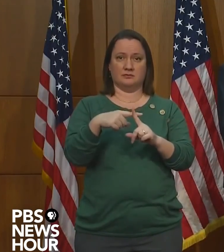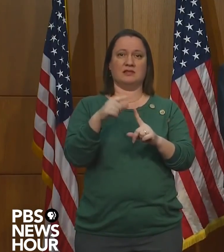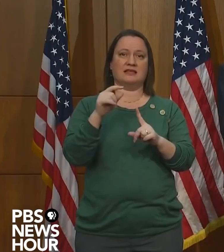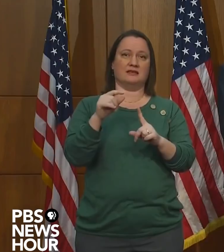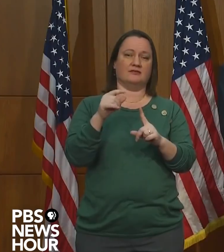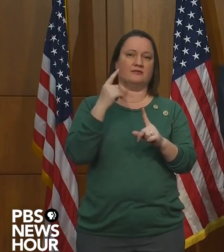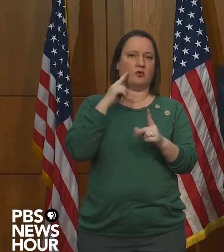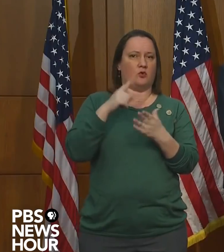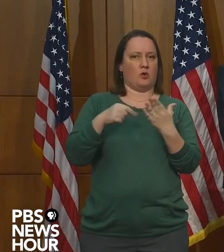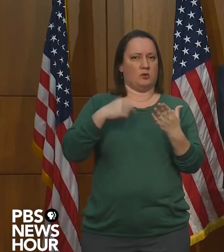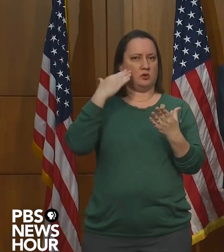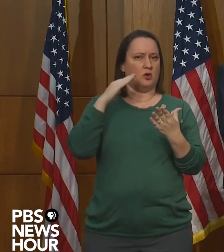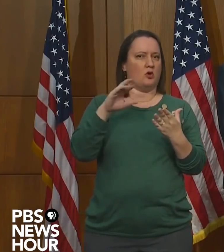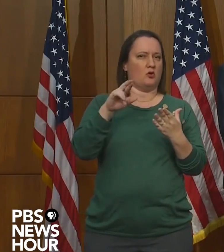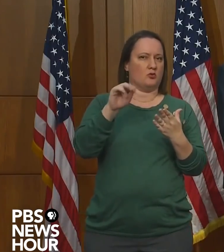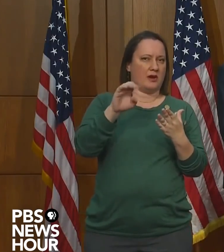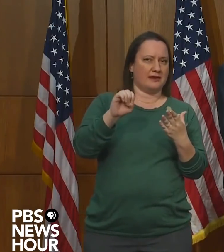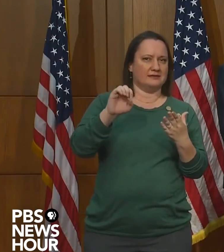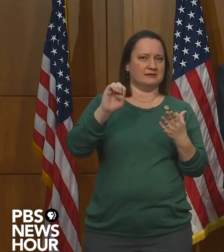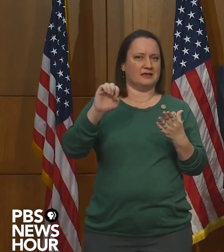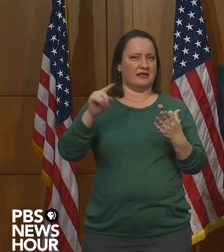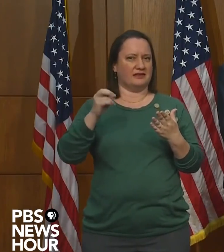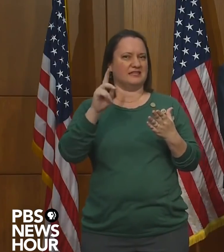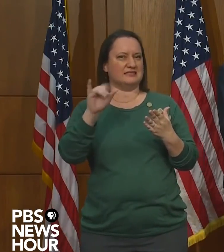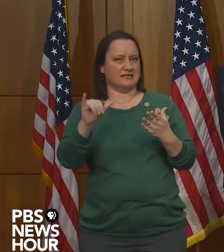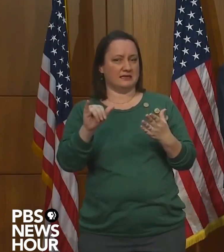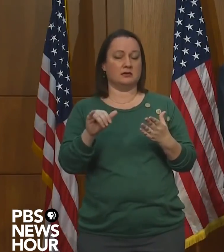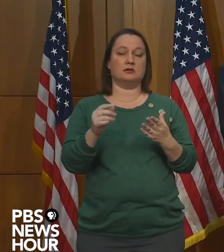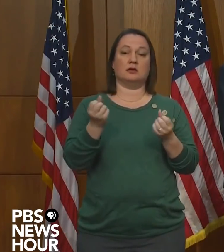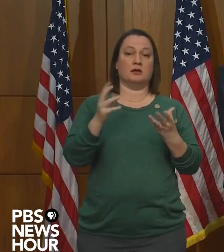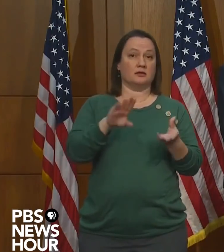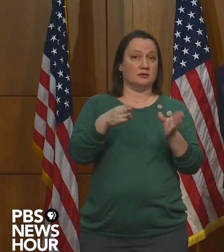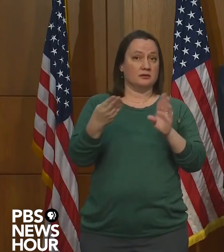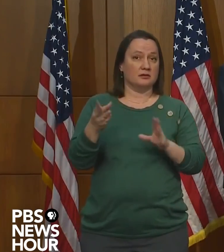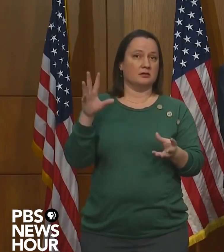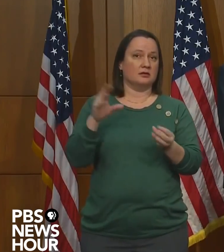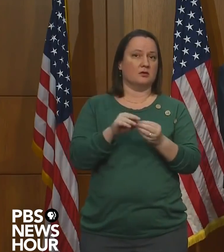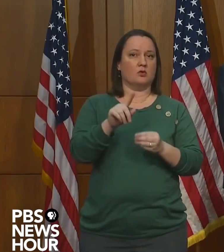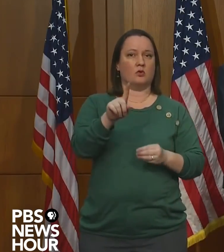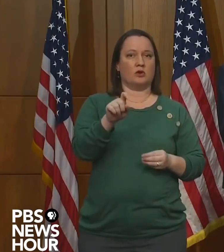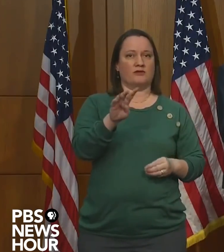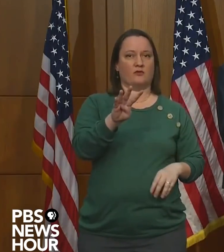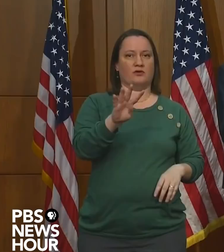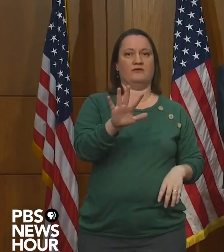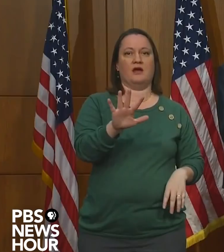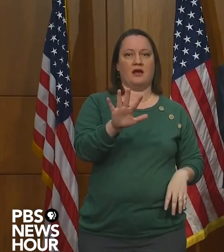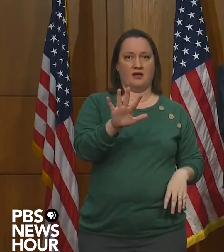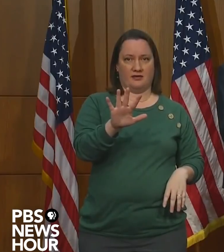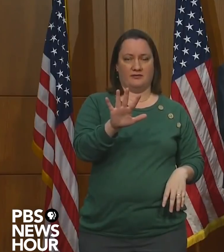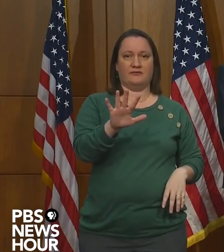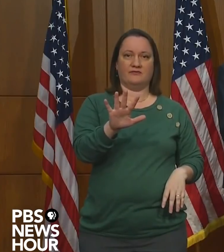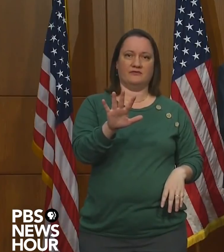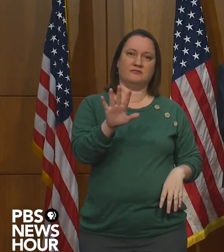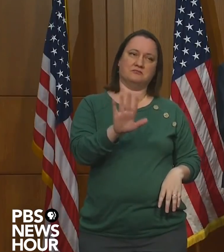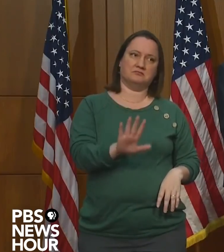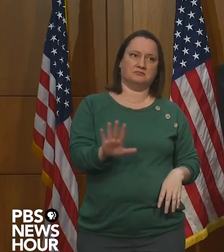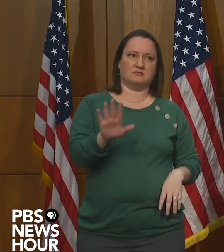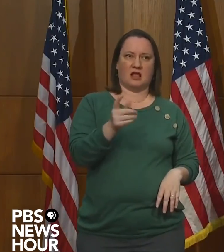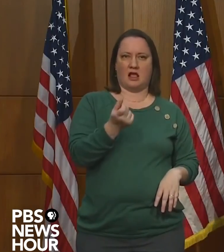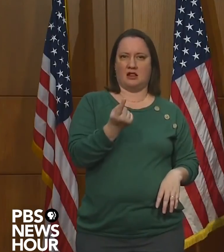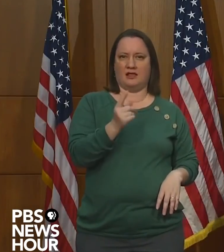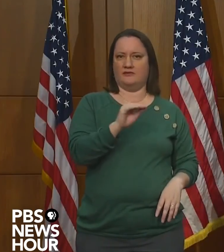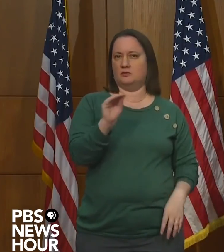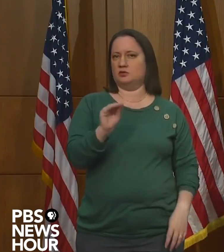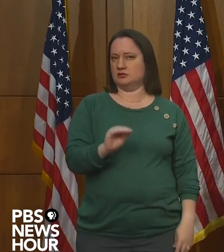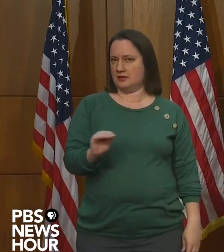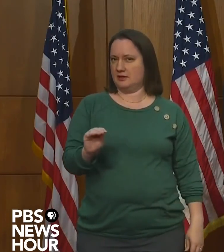ethnicity data. And the deaths in that community, 145, which is about 11